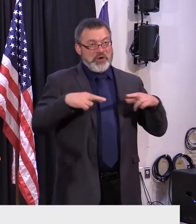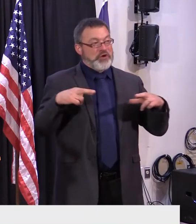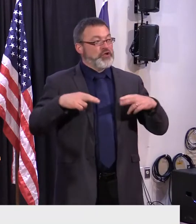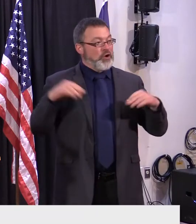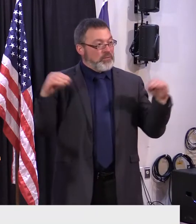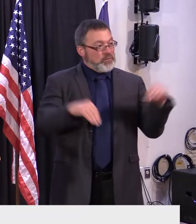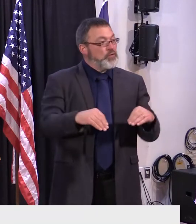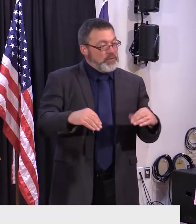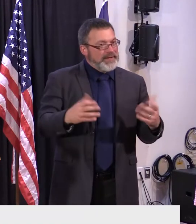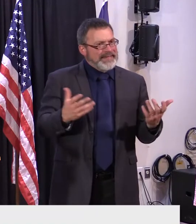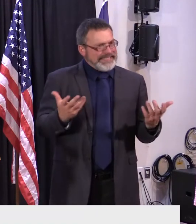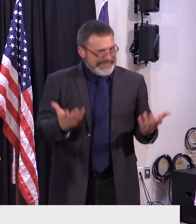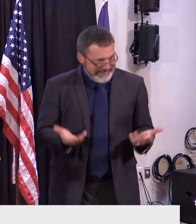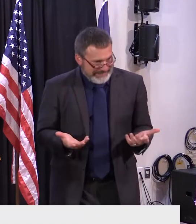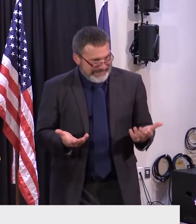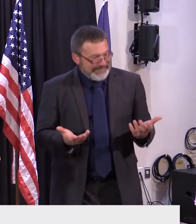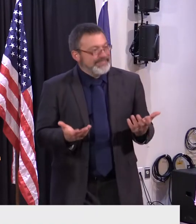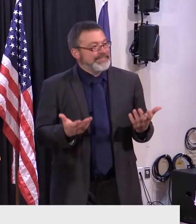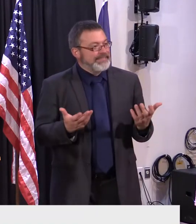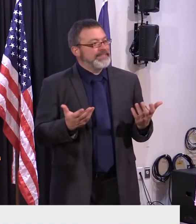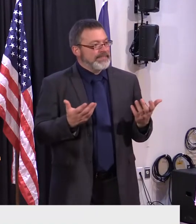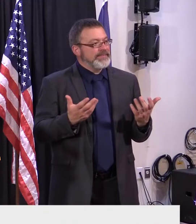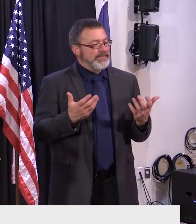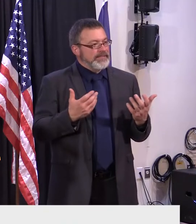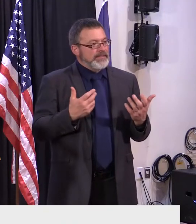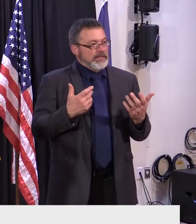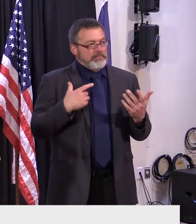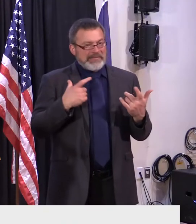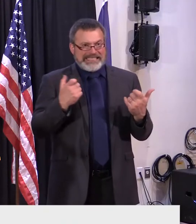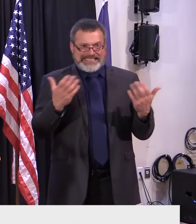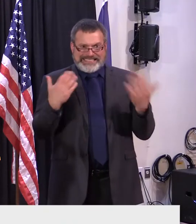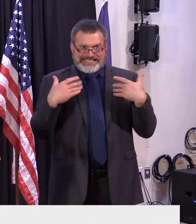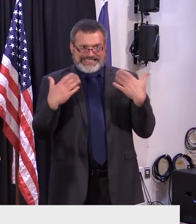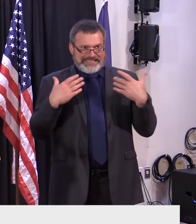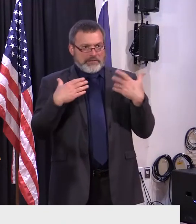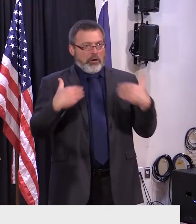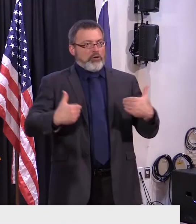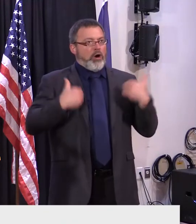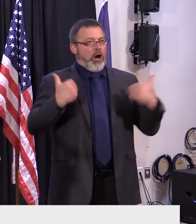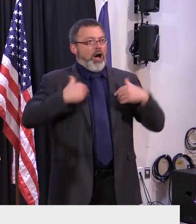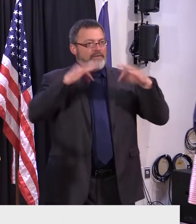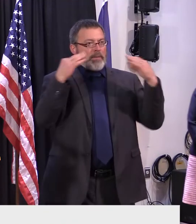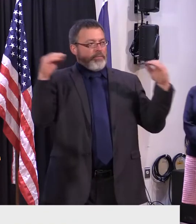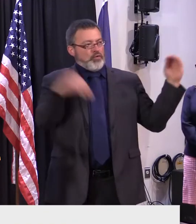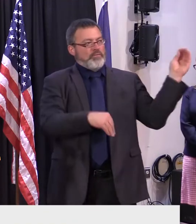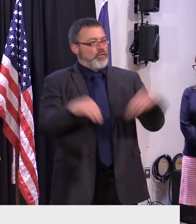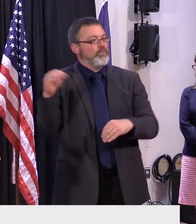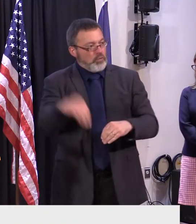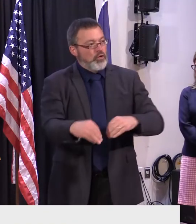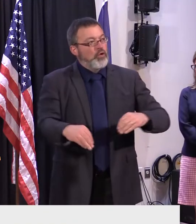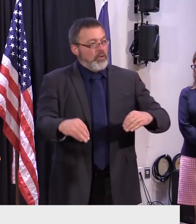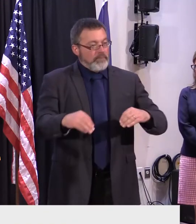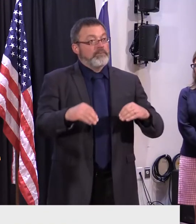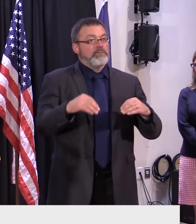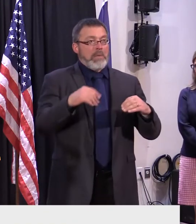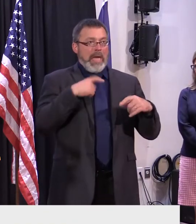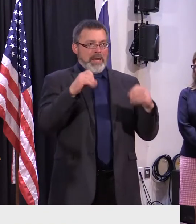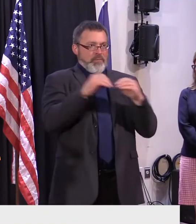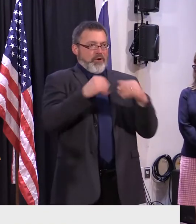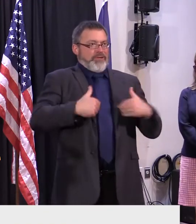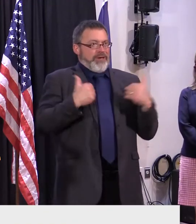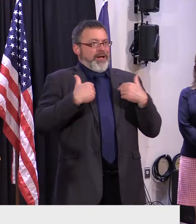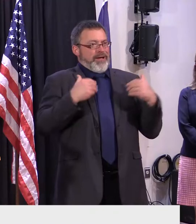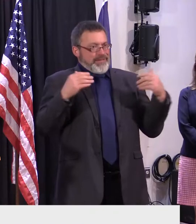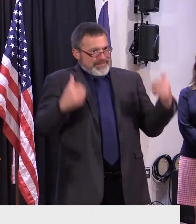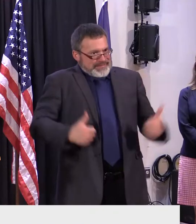attract more families into the state, more people into the state. But also, we have to grow our way through this